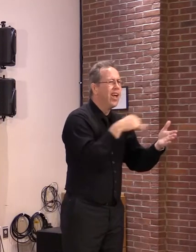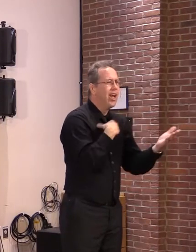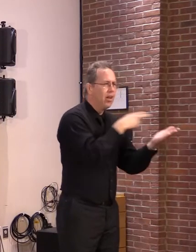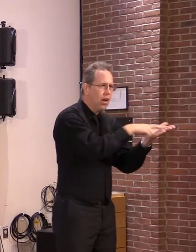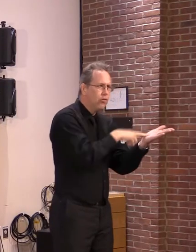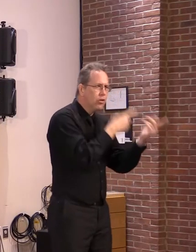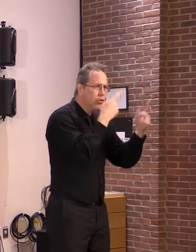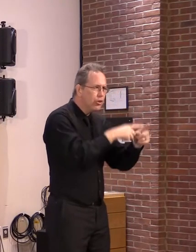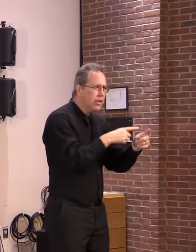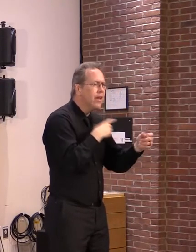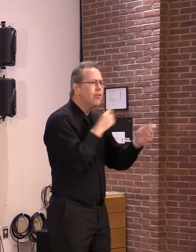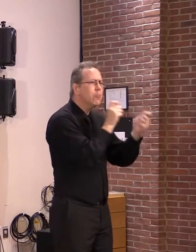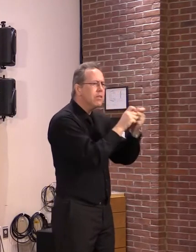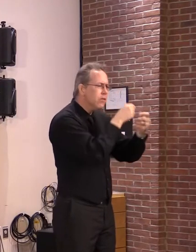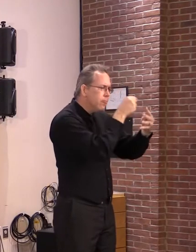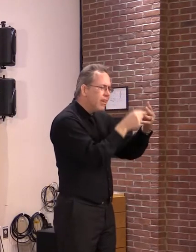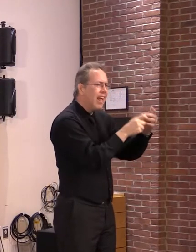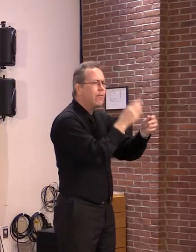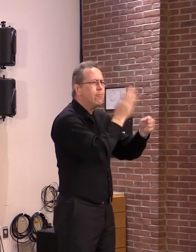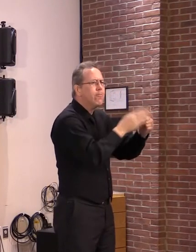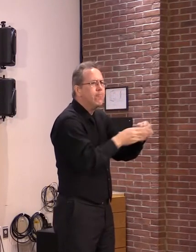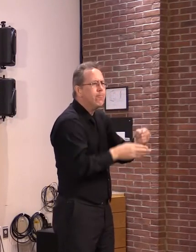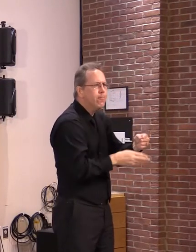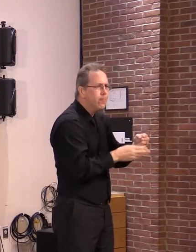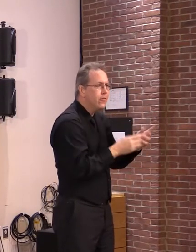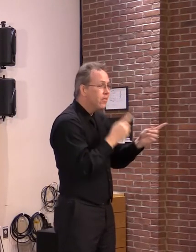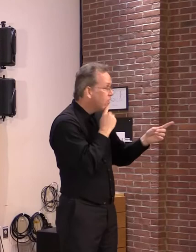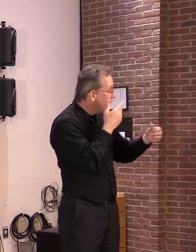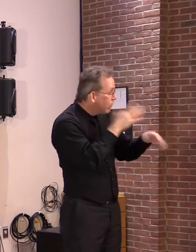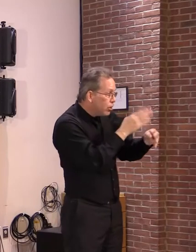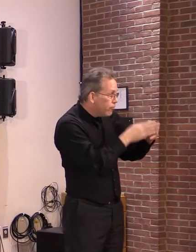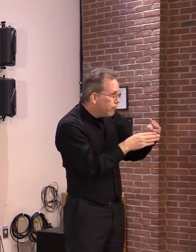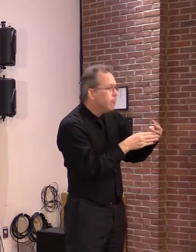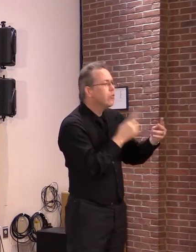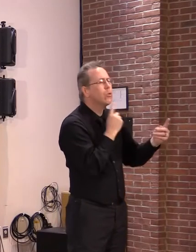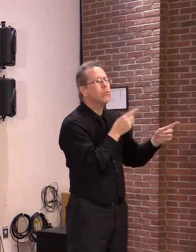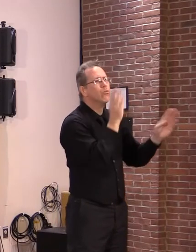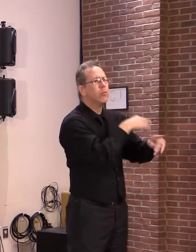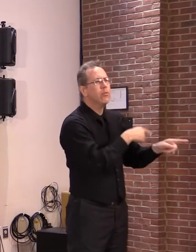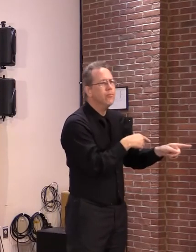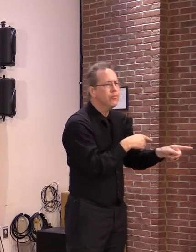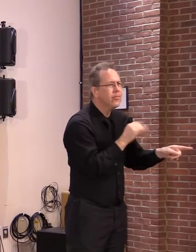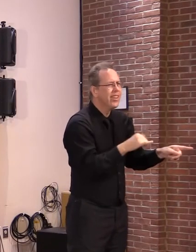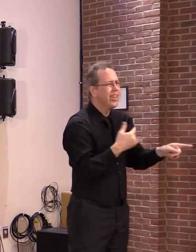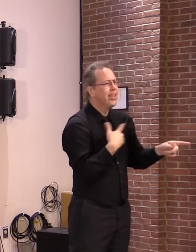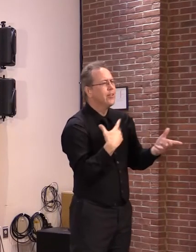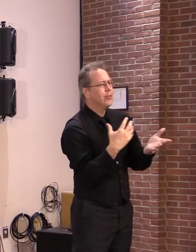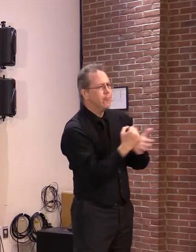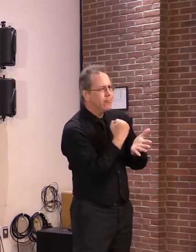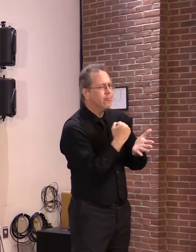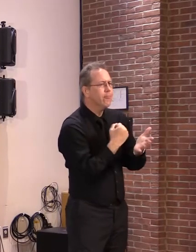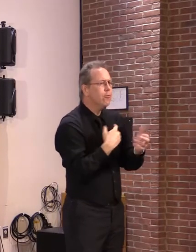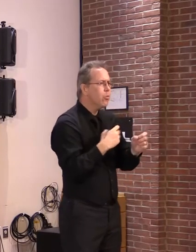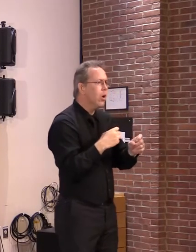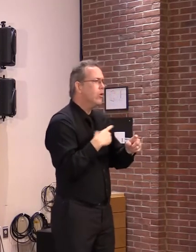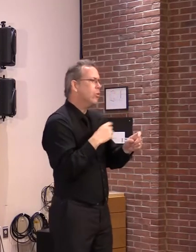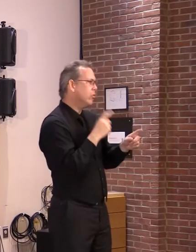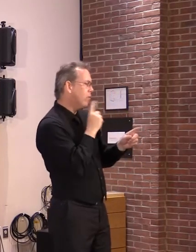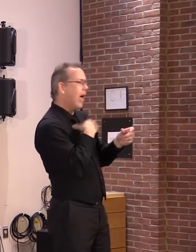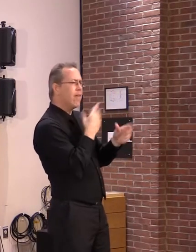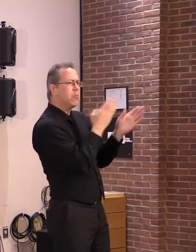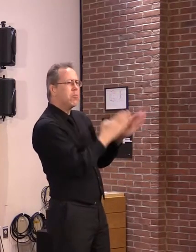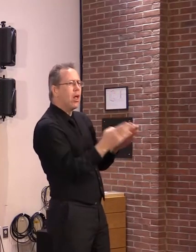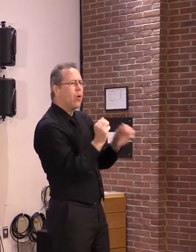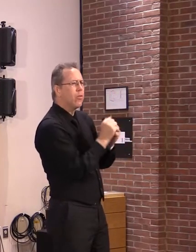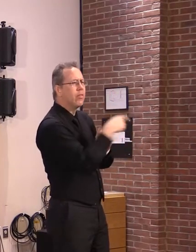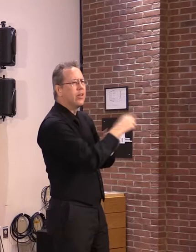now and the end of the year, we will move forward and enforce those. We will get the streets built at no cost to the taxpayers. It'd be far better